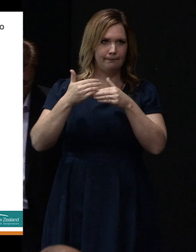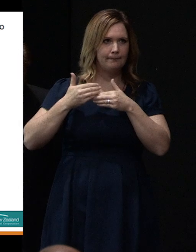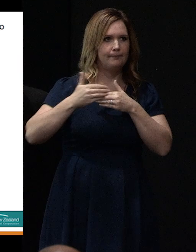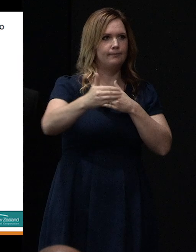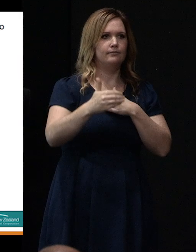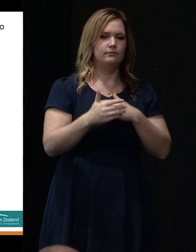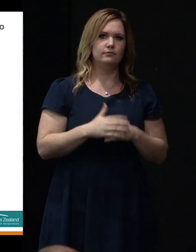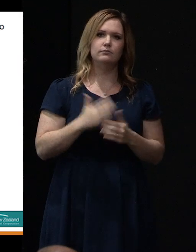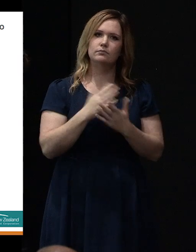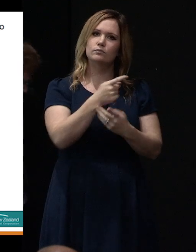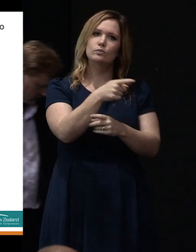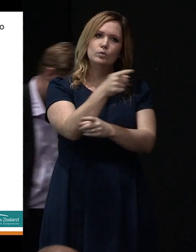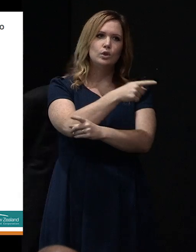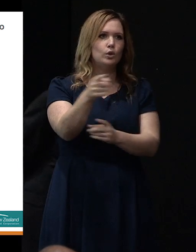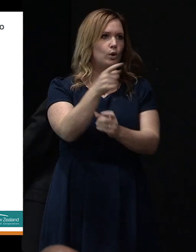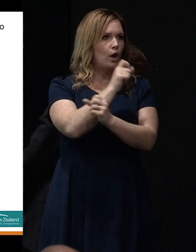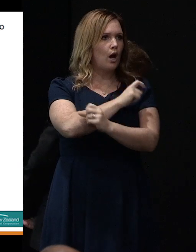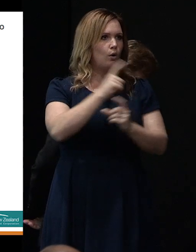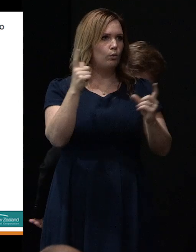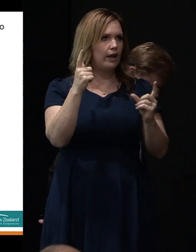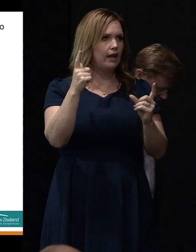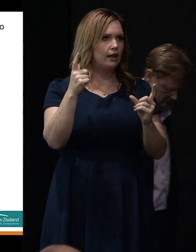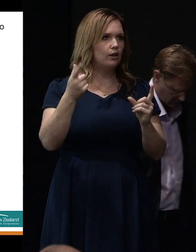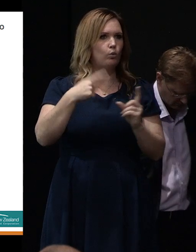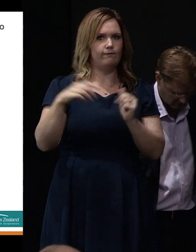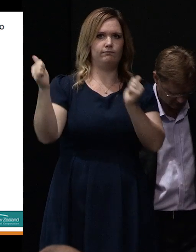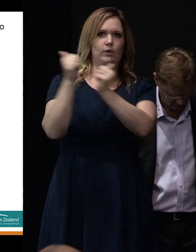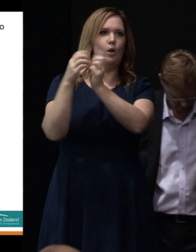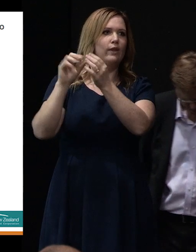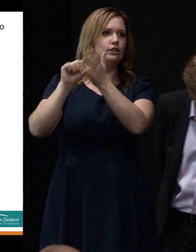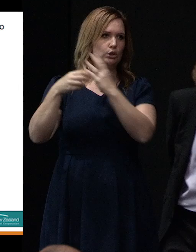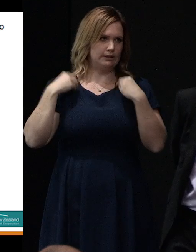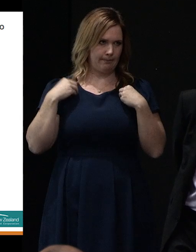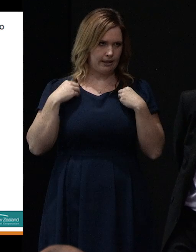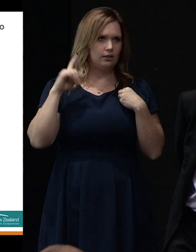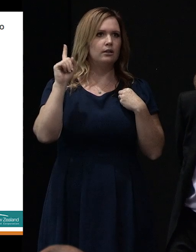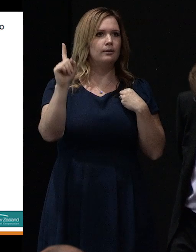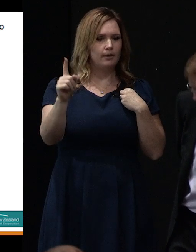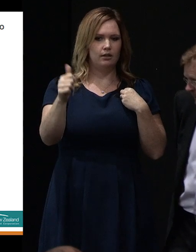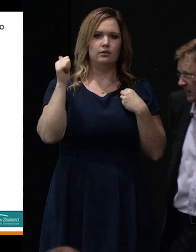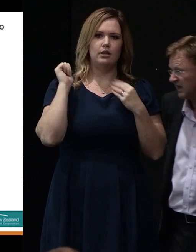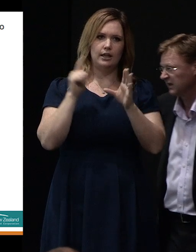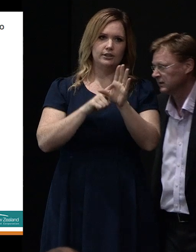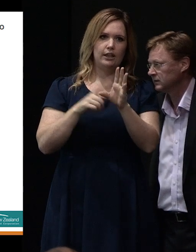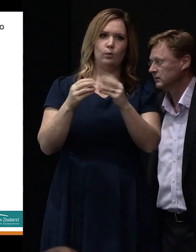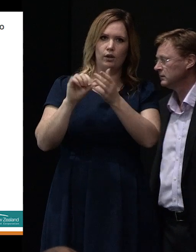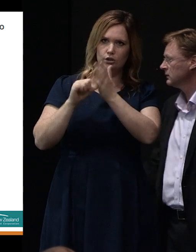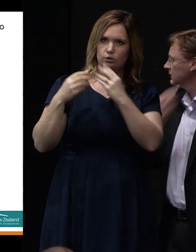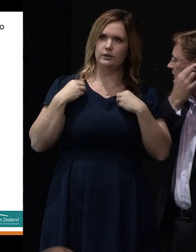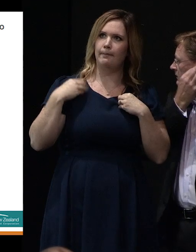recently that we've settled our insurance. However, during last year, we did, with the insurance,